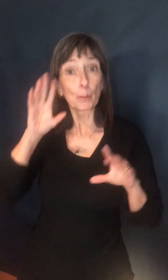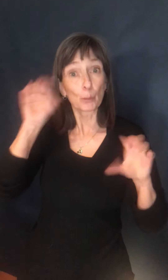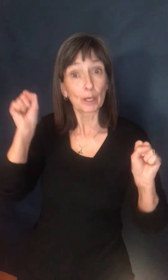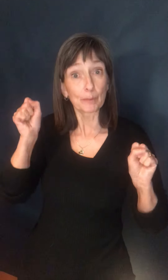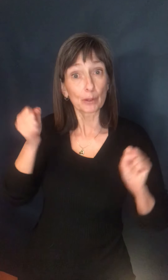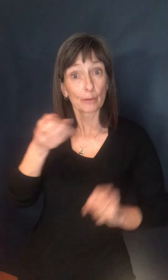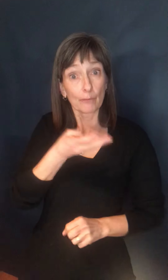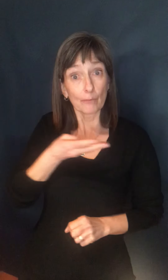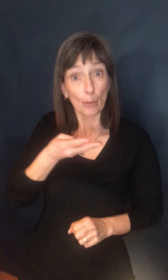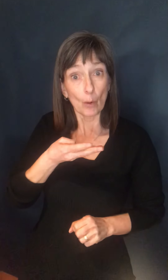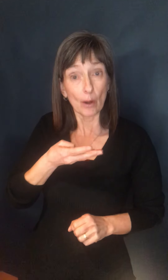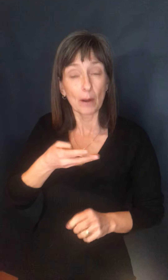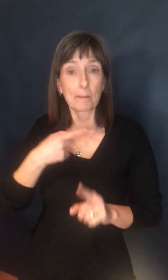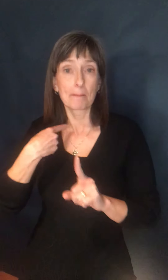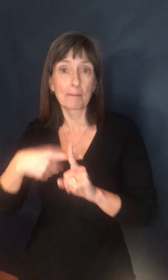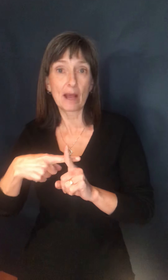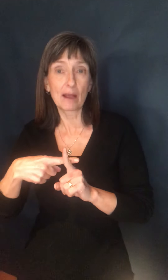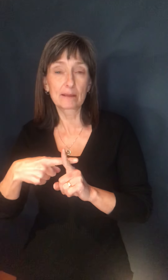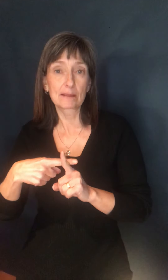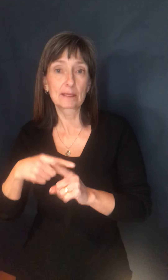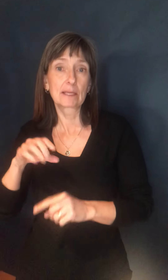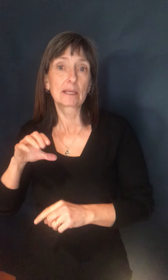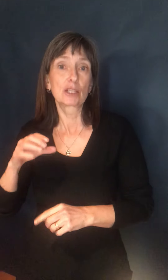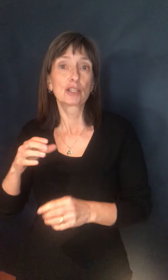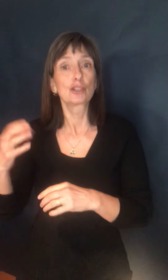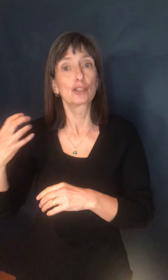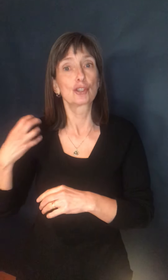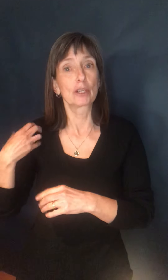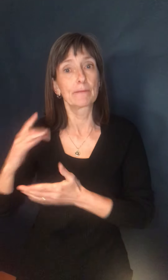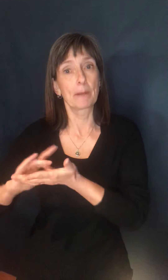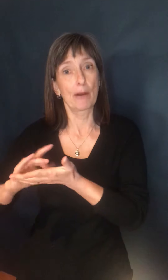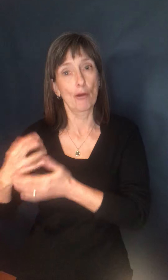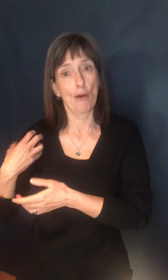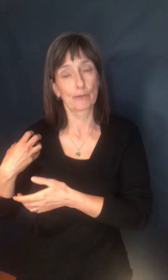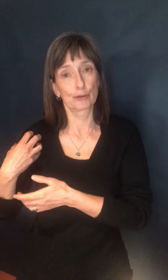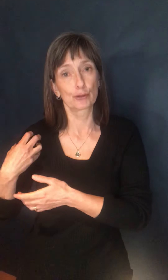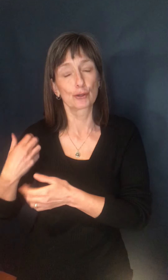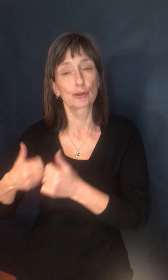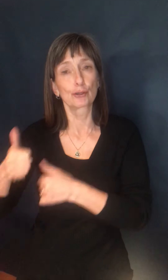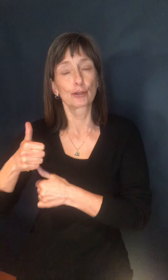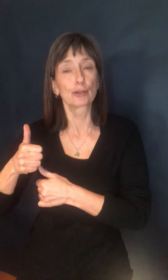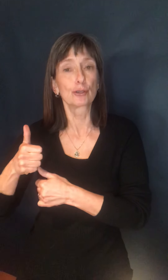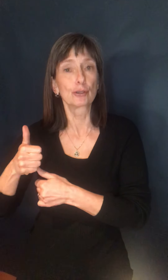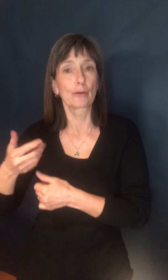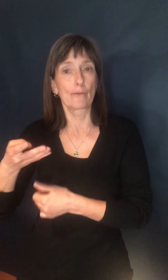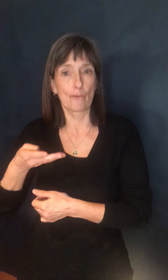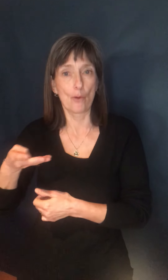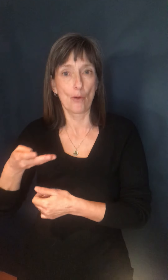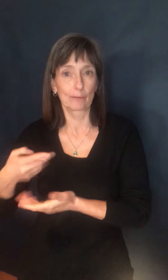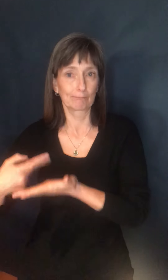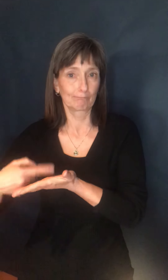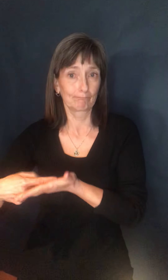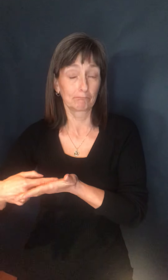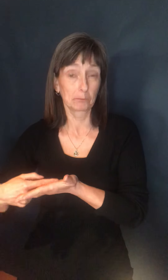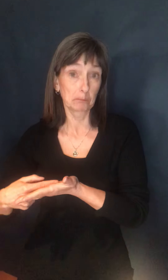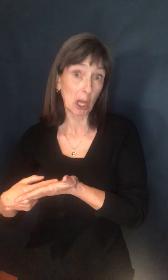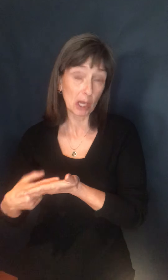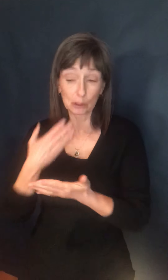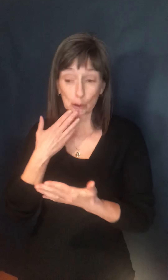But this is the good news. This is a good, good sign, good signal that certainly, uh, we can keep the numbers where they are if everyone continues to dig a little